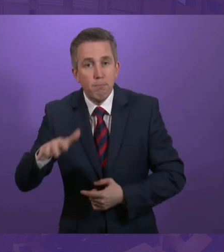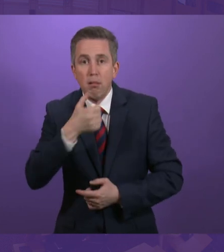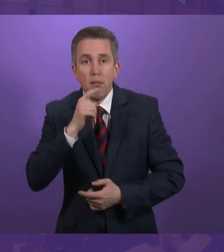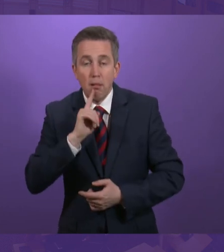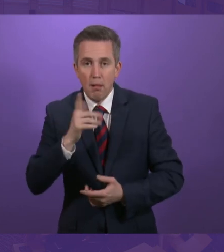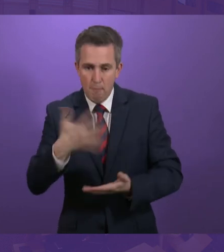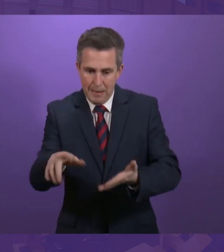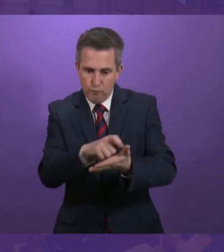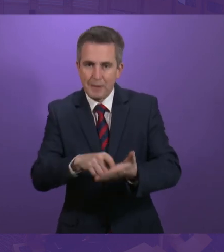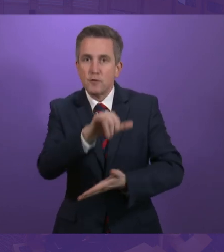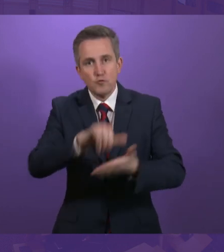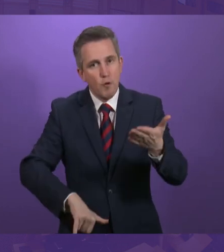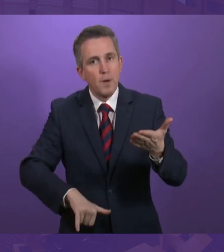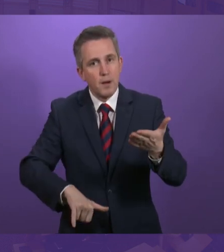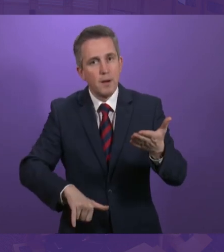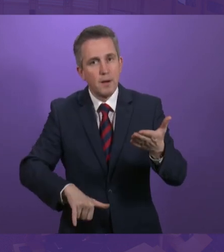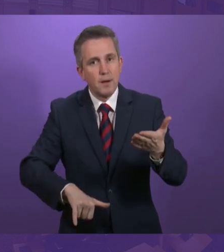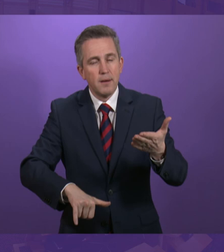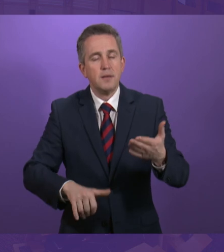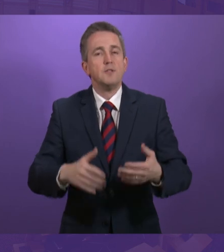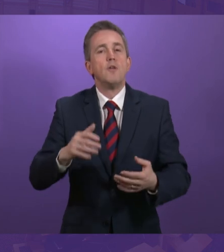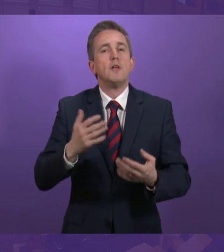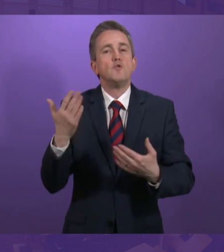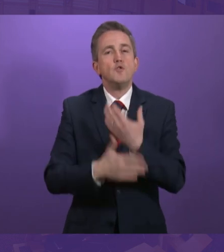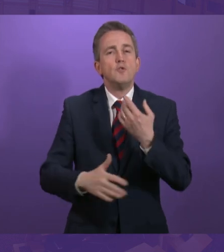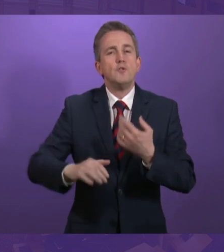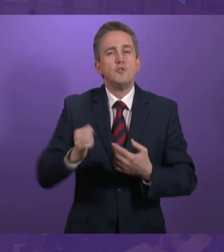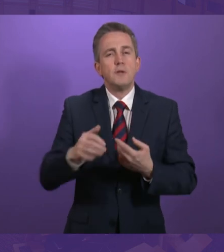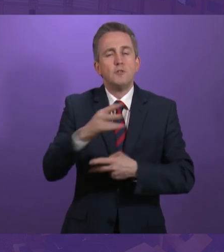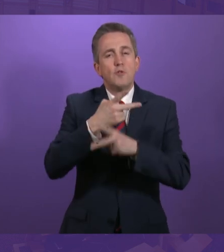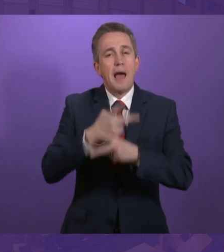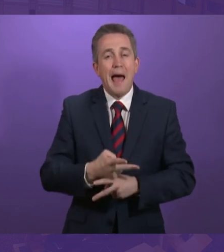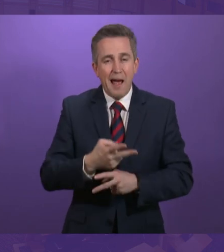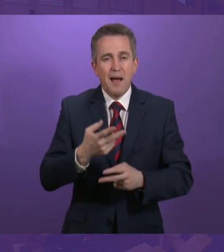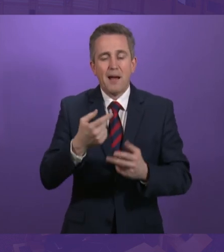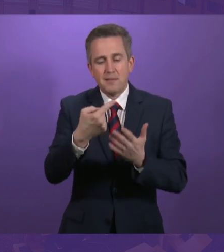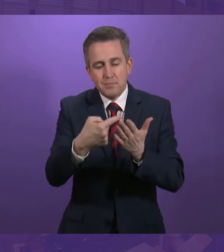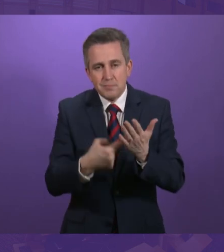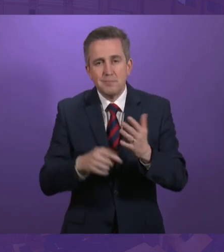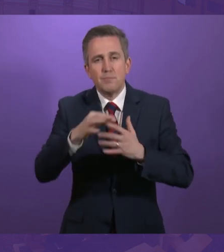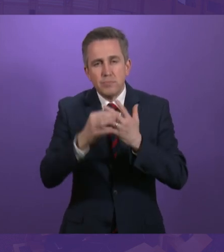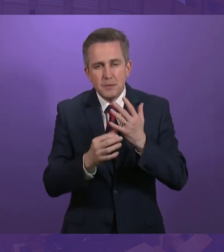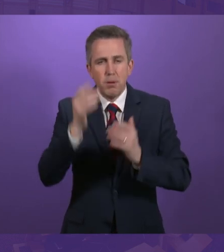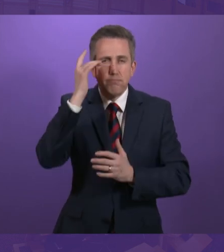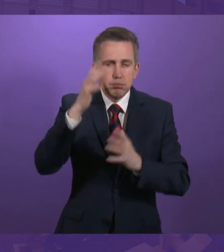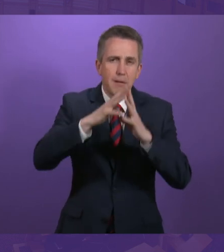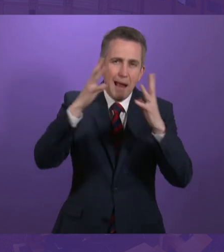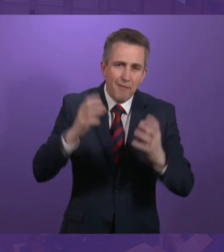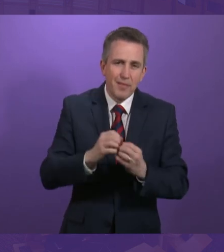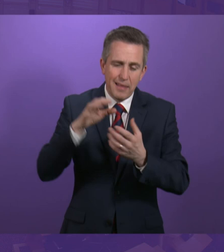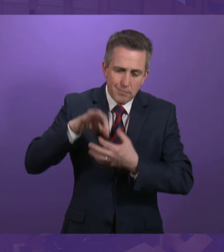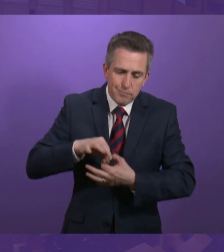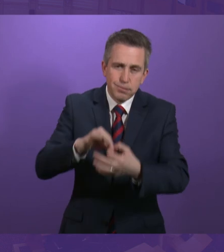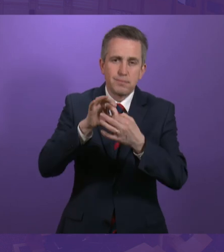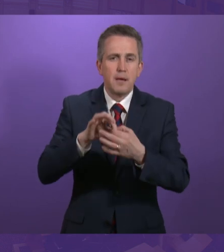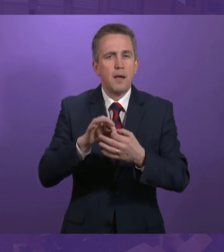system, and it ensures that the Scottish Social Security Act principles that legally define our approach to Social Security